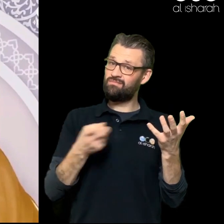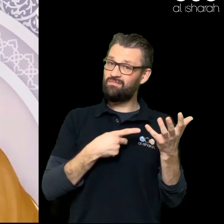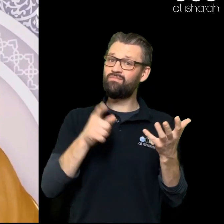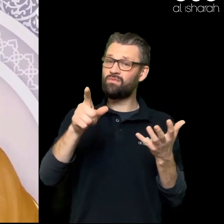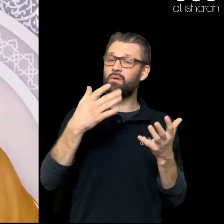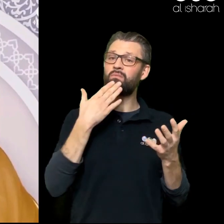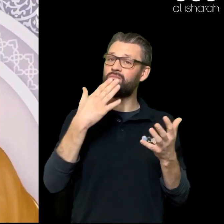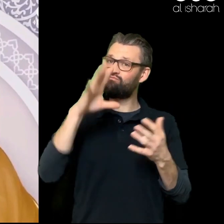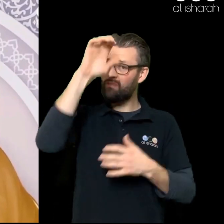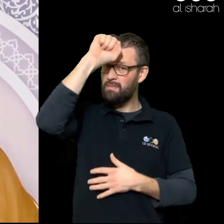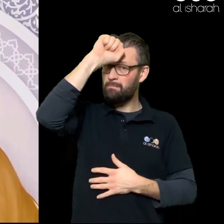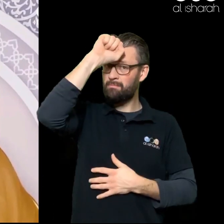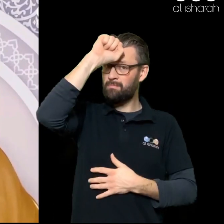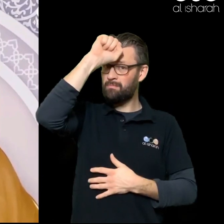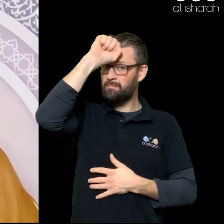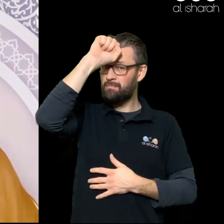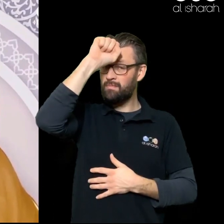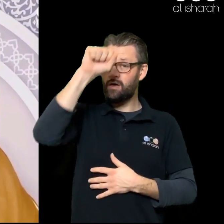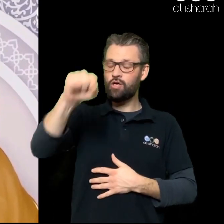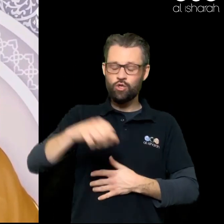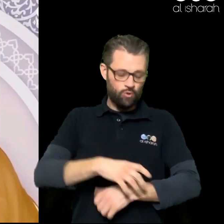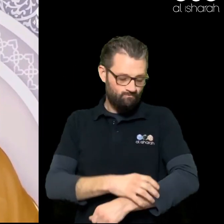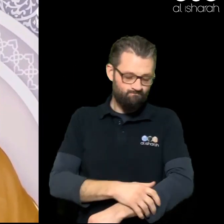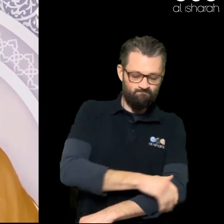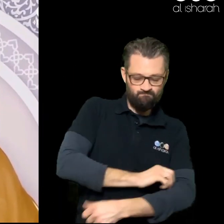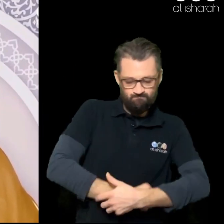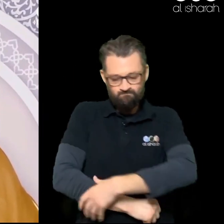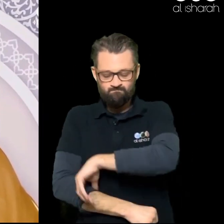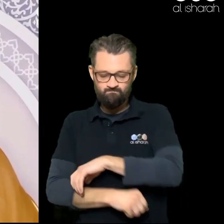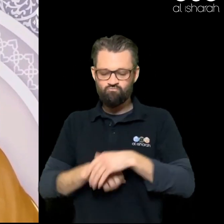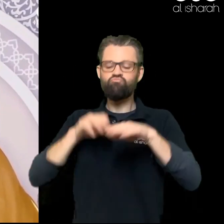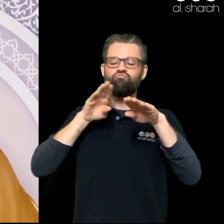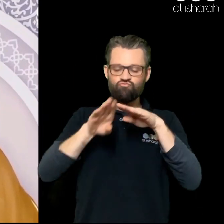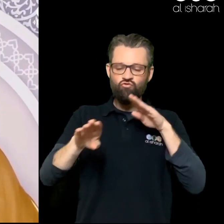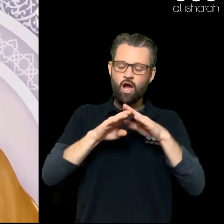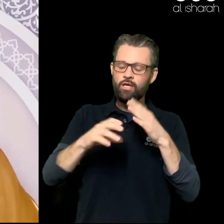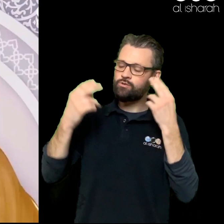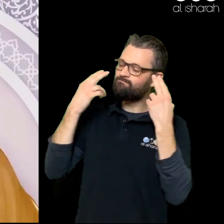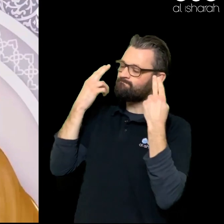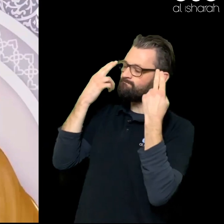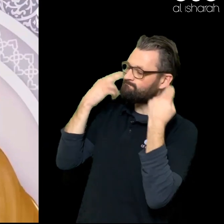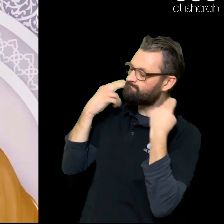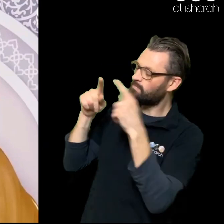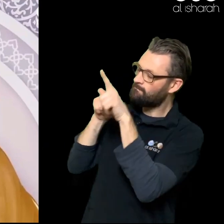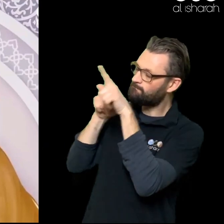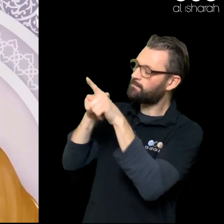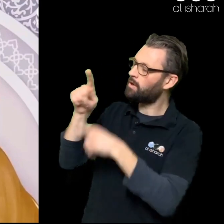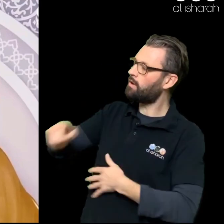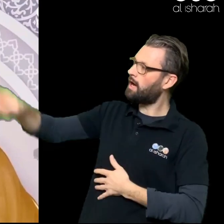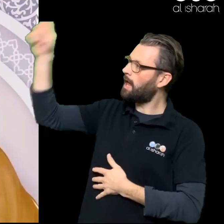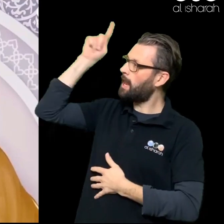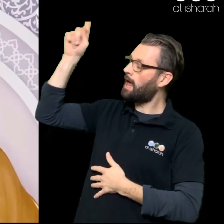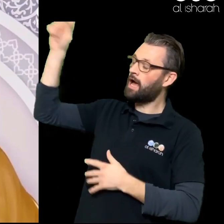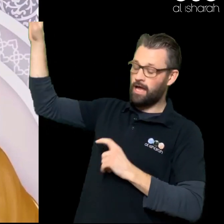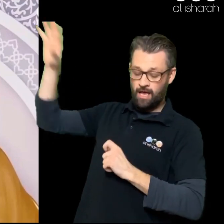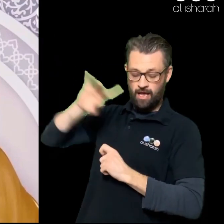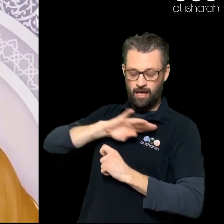level of anxiety will be reduced or eradicated And that is to lay your trust in Allah completely